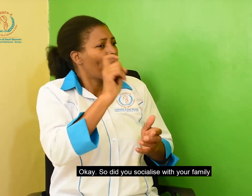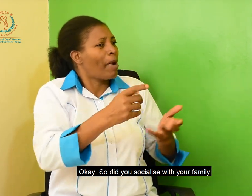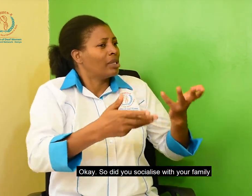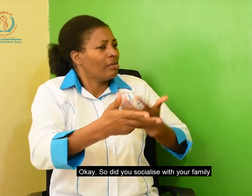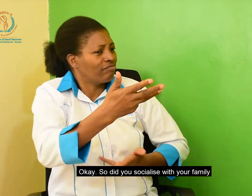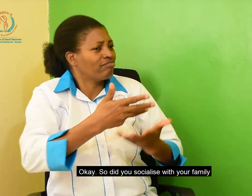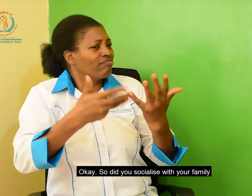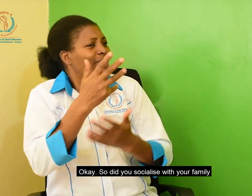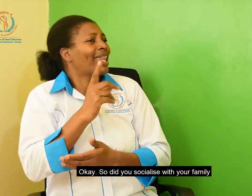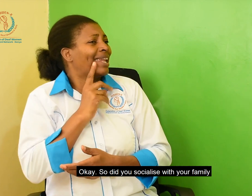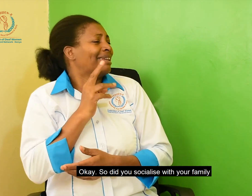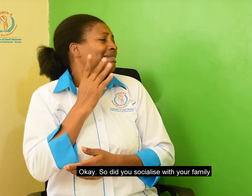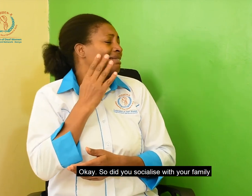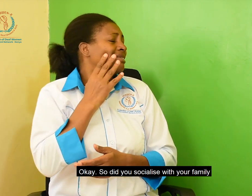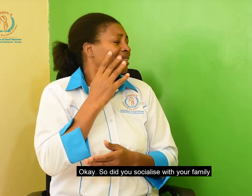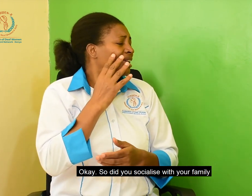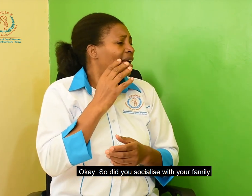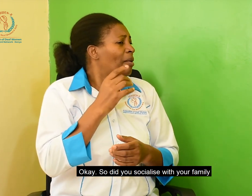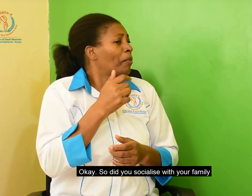Okay. How did you socialize with your family?